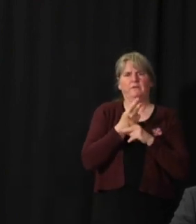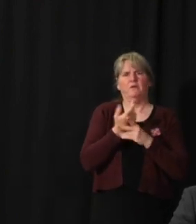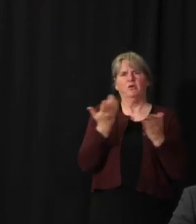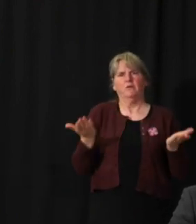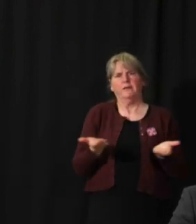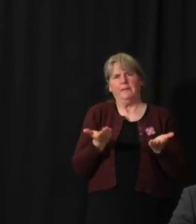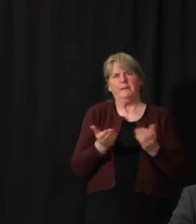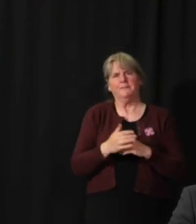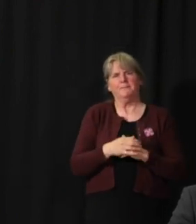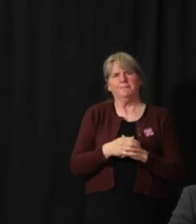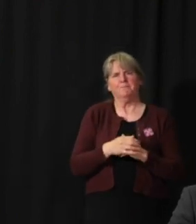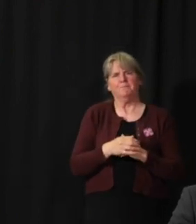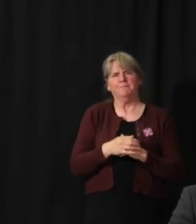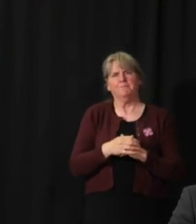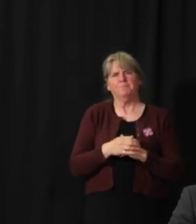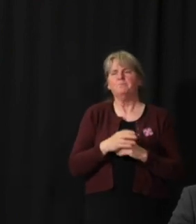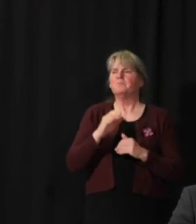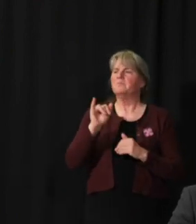Next question, Jane?